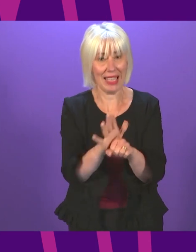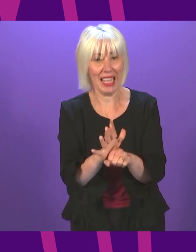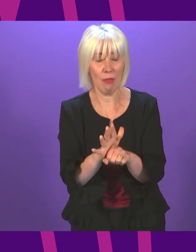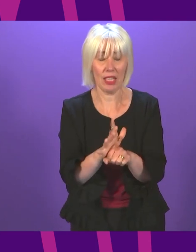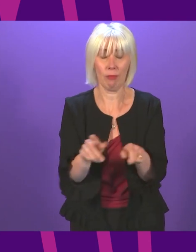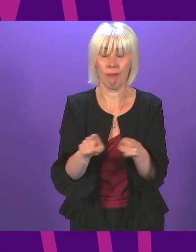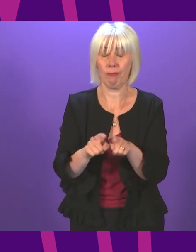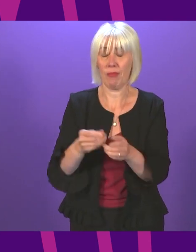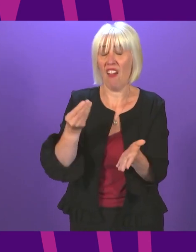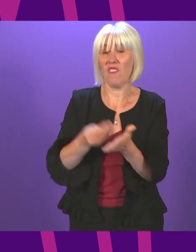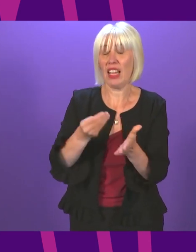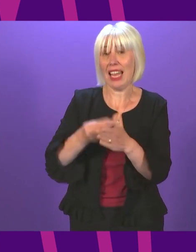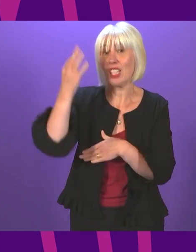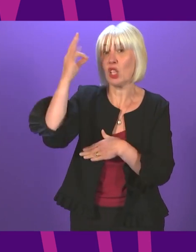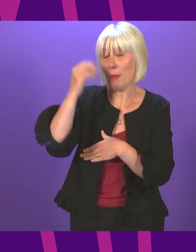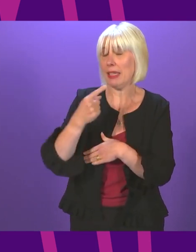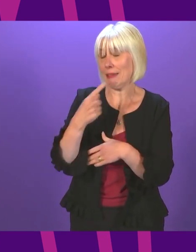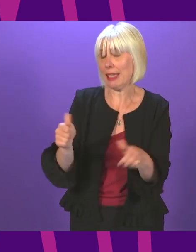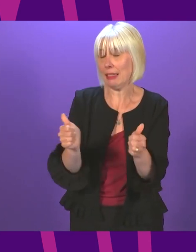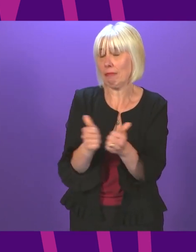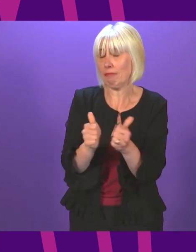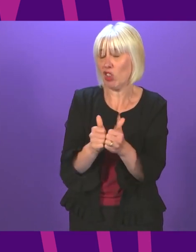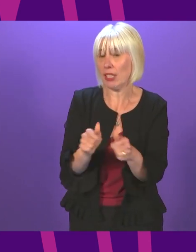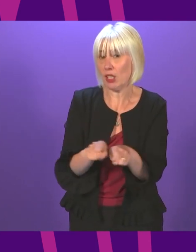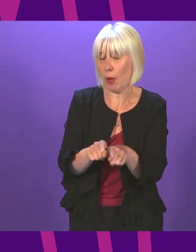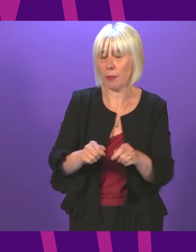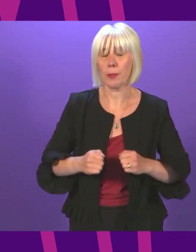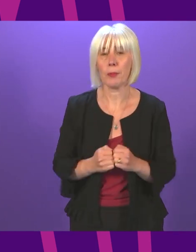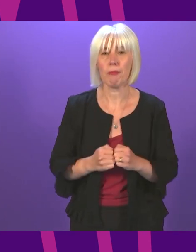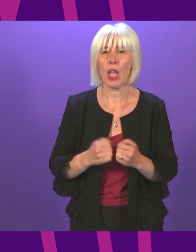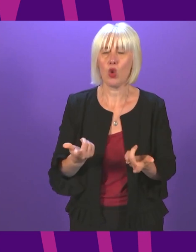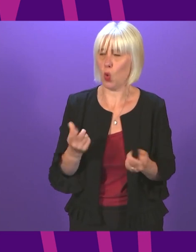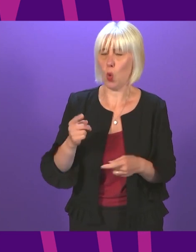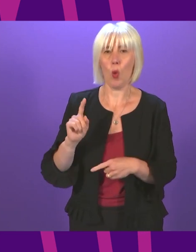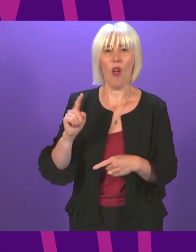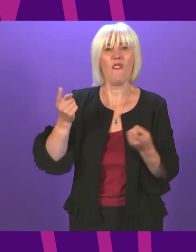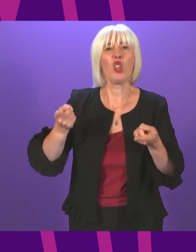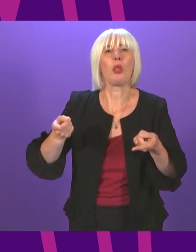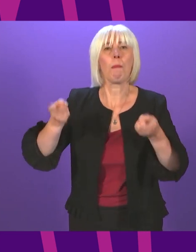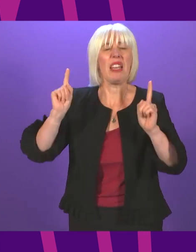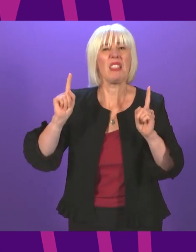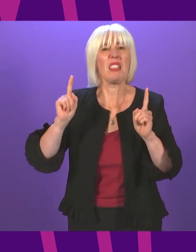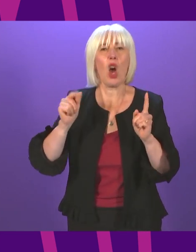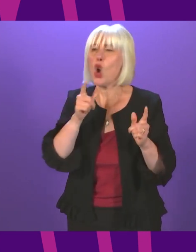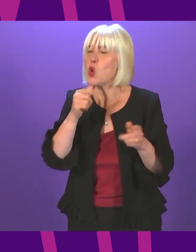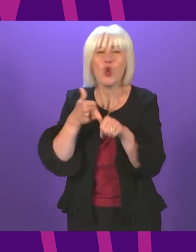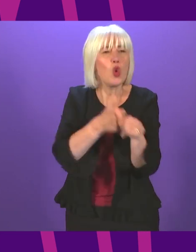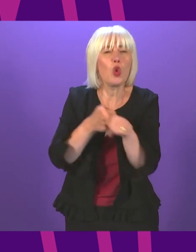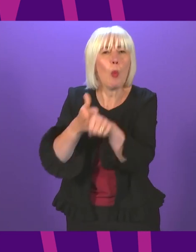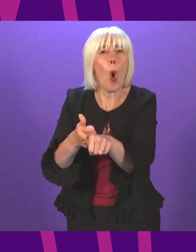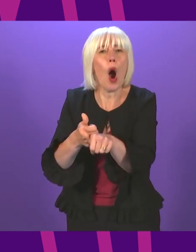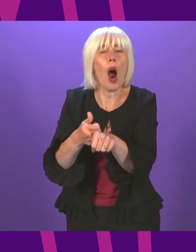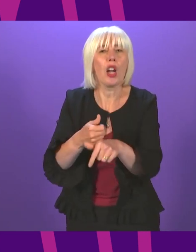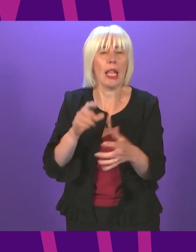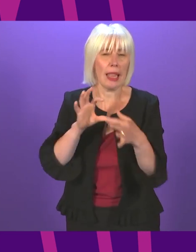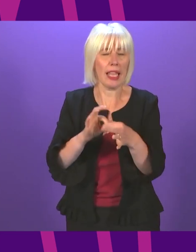by the finance committee at this morning's finance committee. Can I ask on whose side is the first minister when it comes to economic growth? First minister.